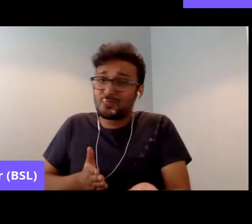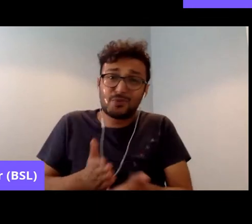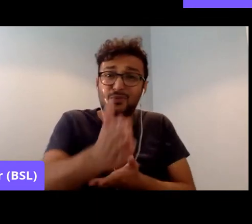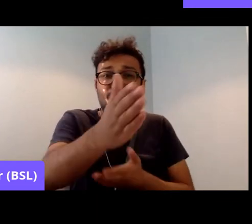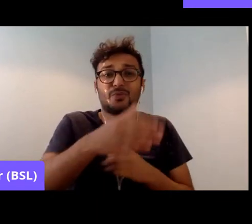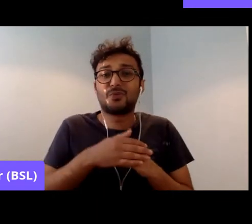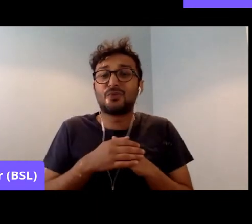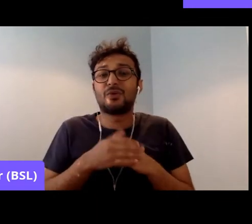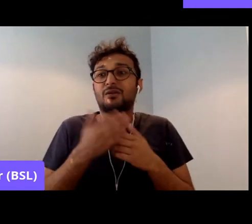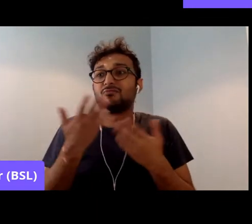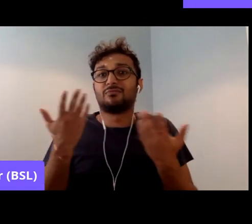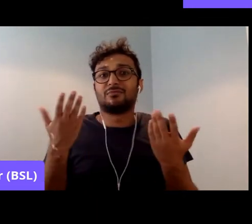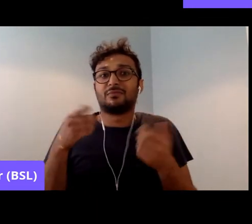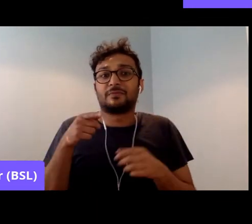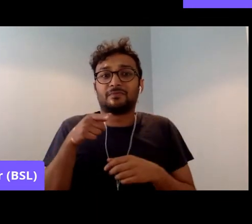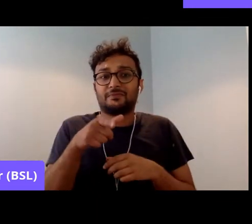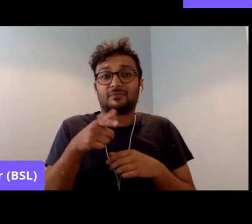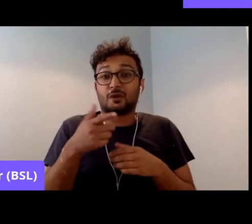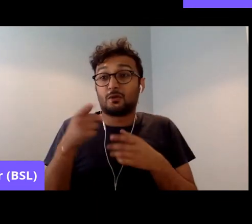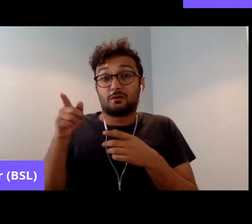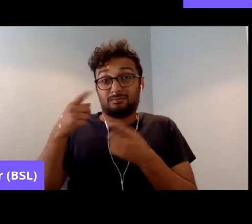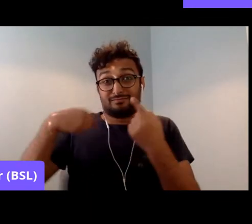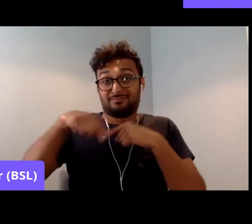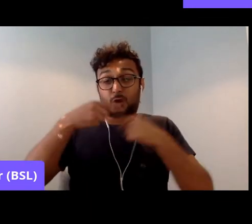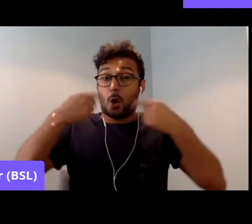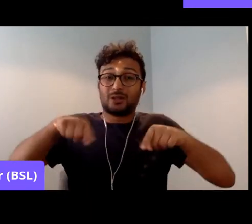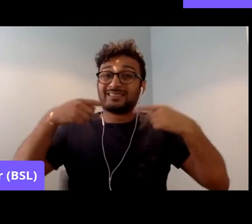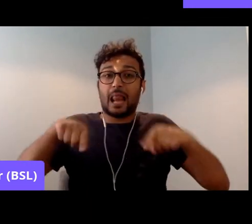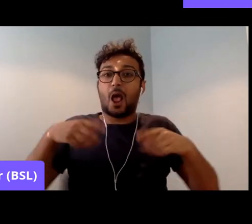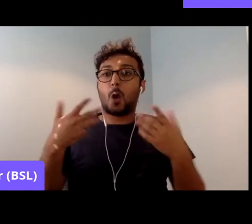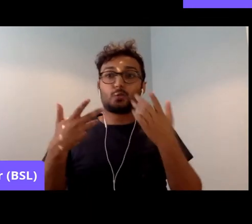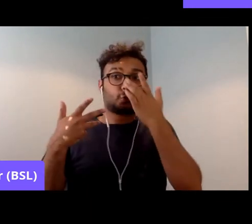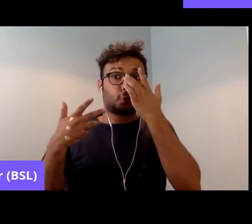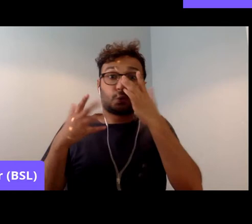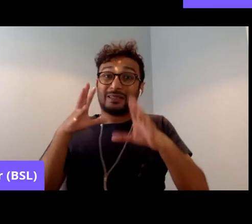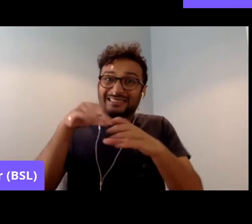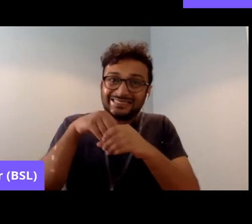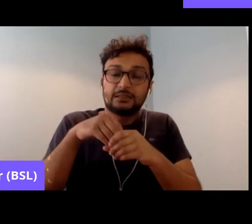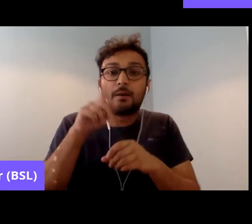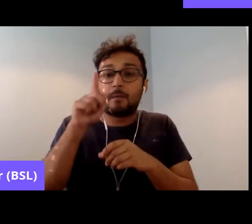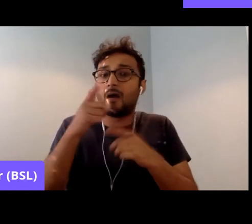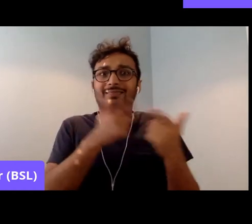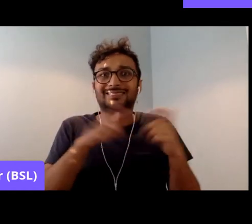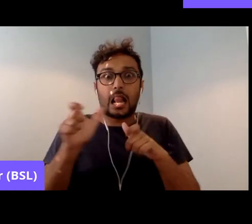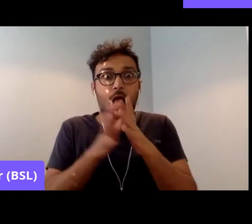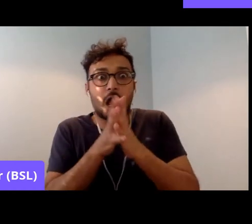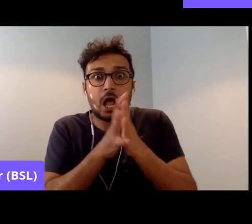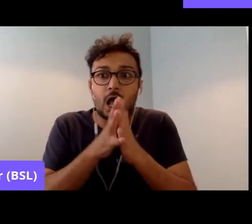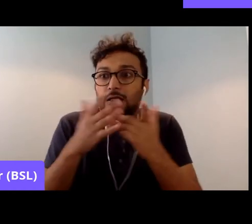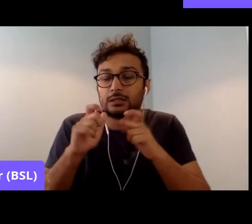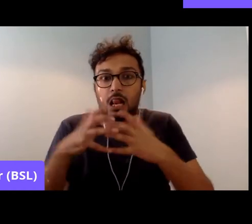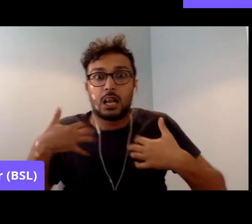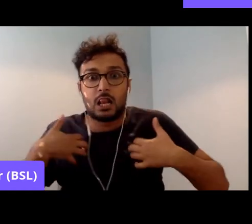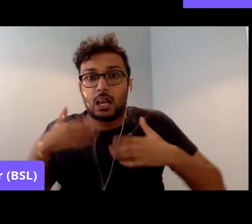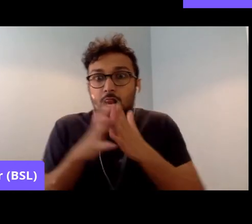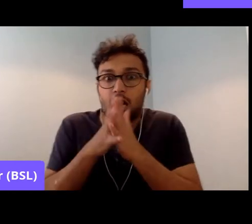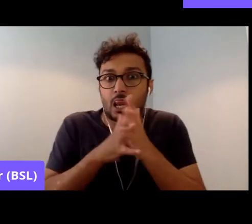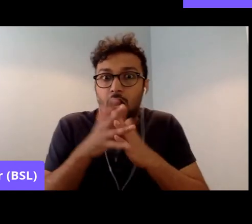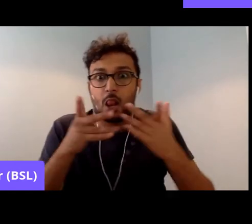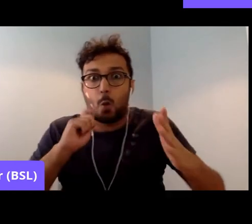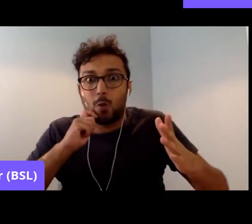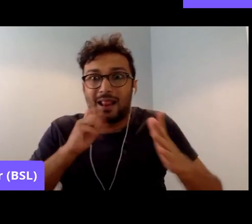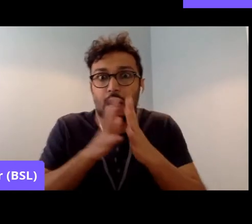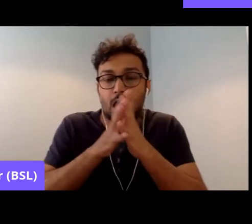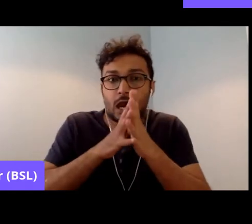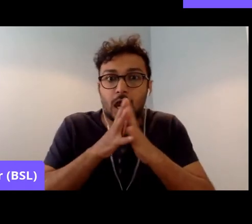allowed to function in a number of strikes, but they were always there willing and eager because they knew that these were organizations